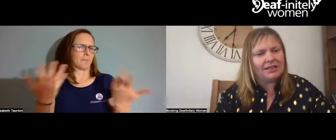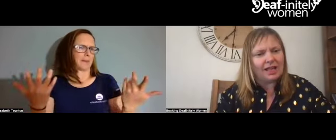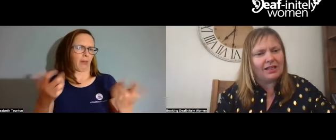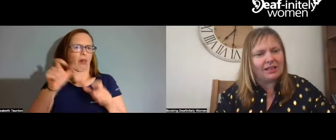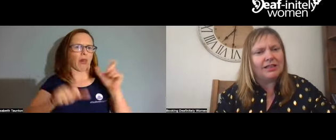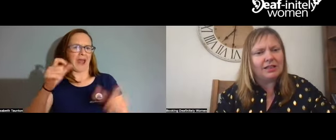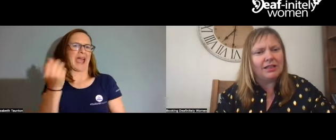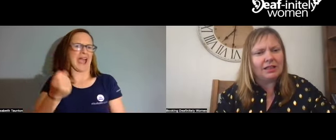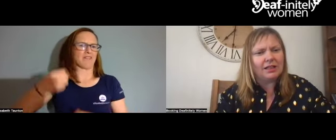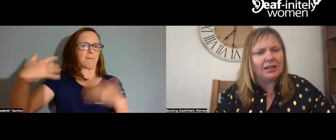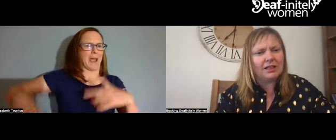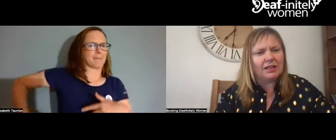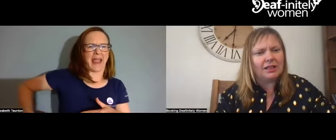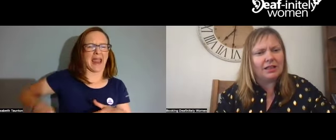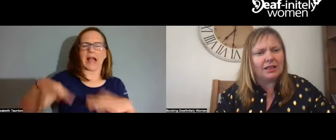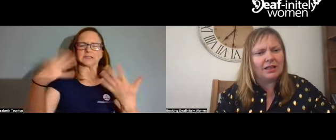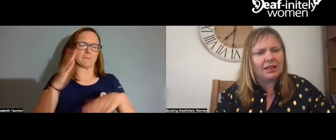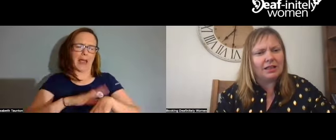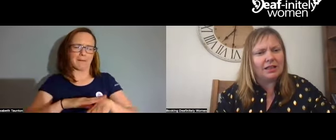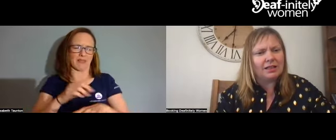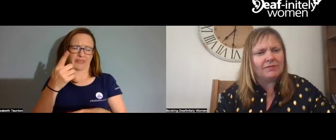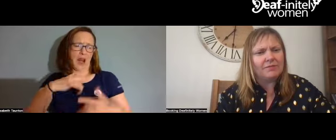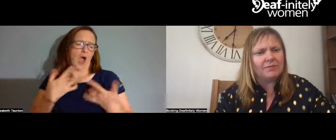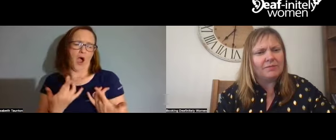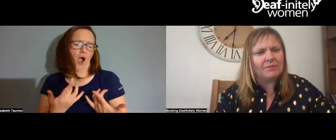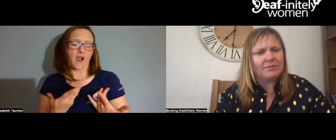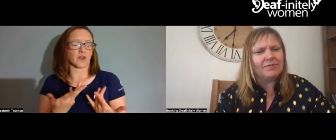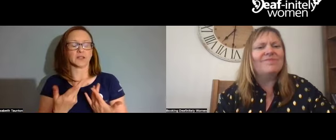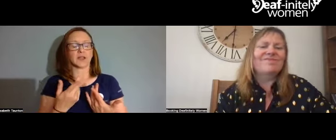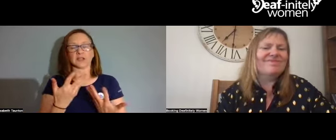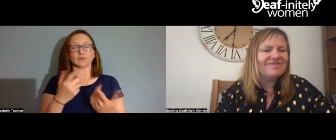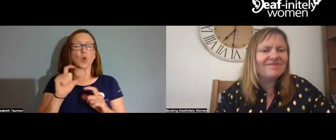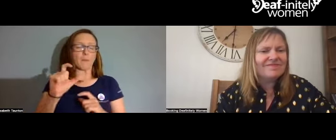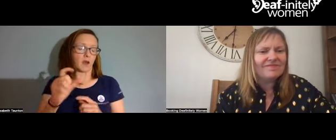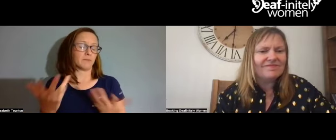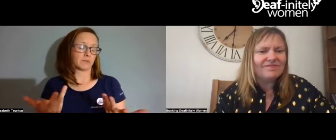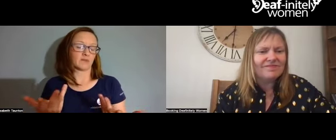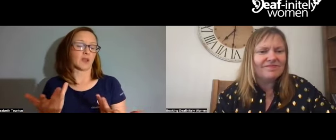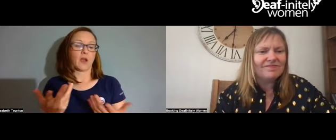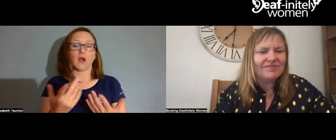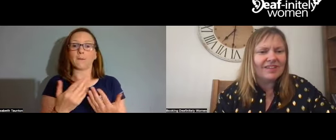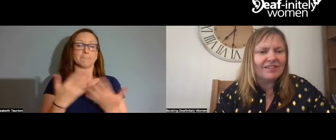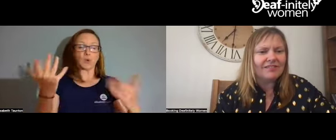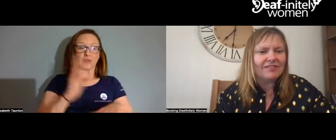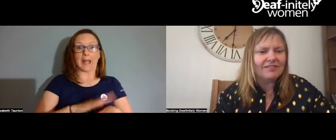A lot of people have a lower back pain. It doesn't matter whatever through their lab, it's very common.